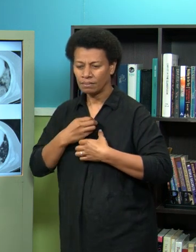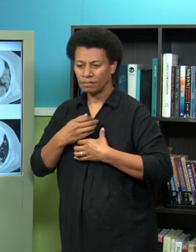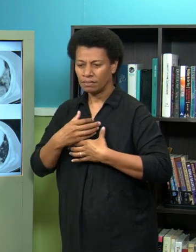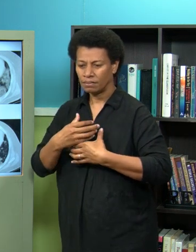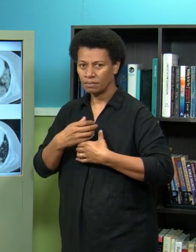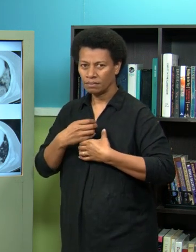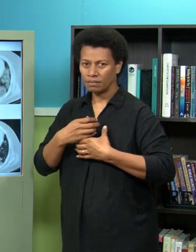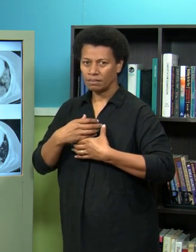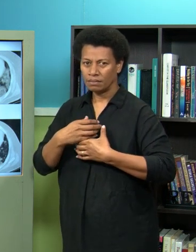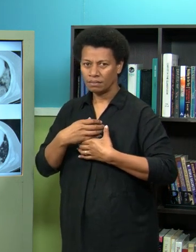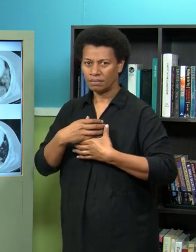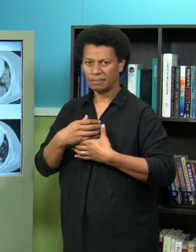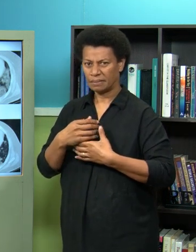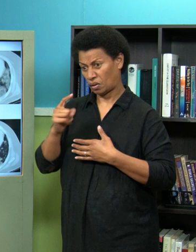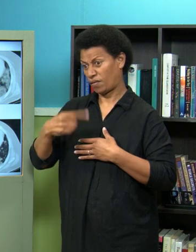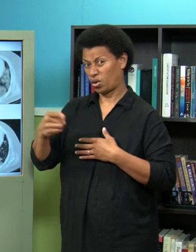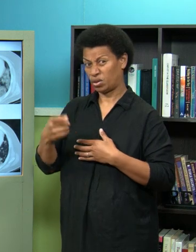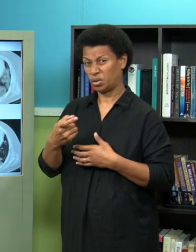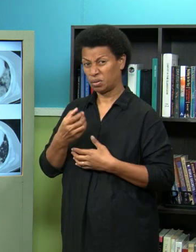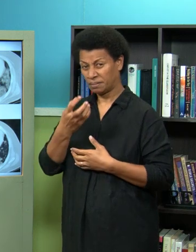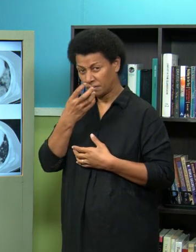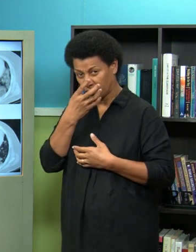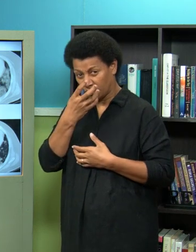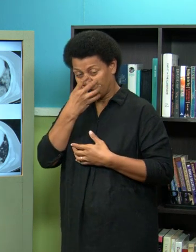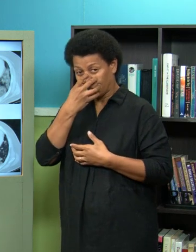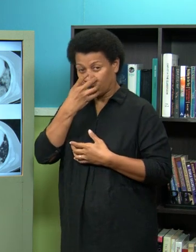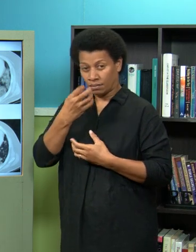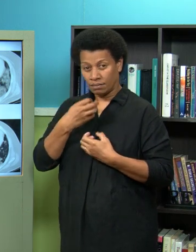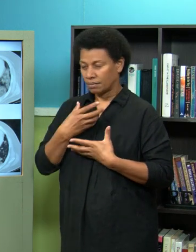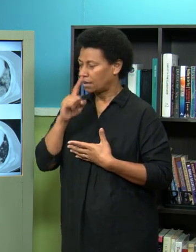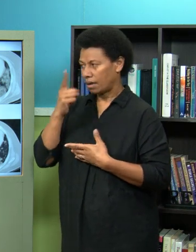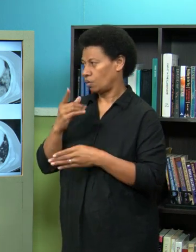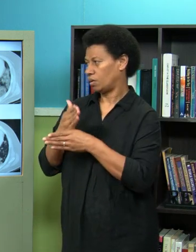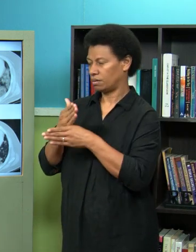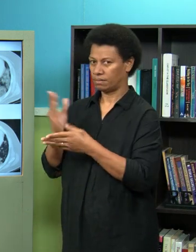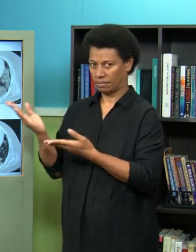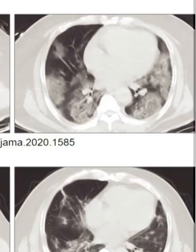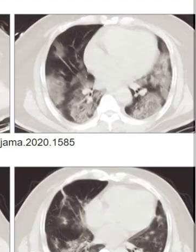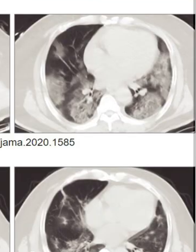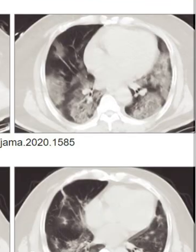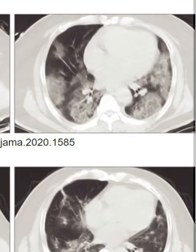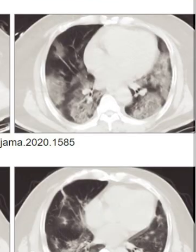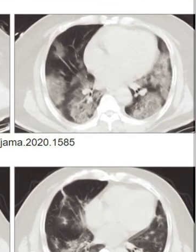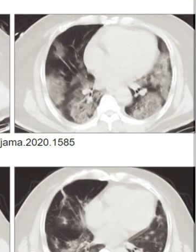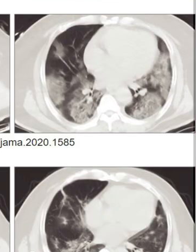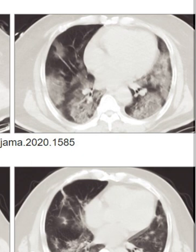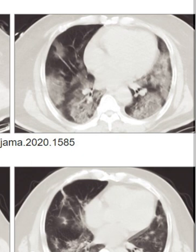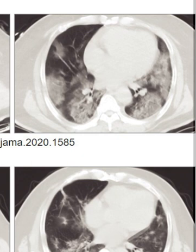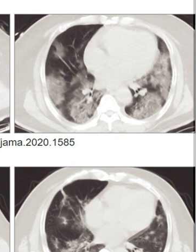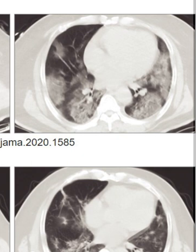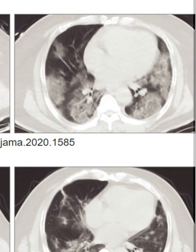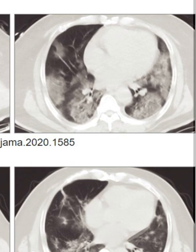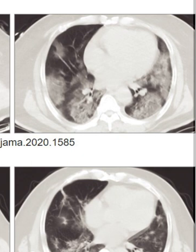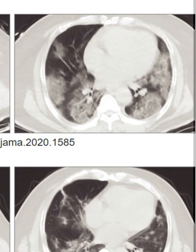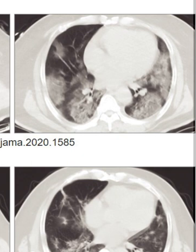continue just using a ventilator um it won't work very well this this image is down at the bottom these are after um